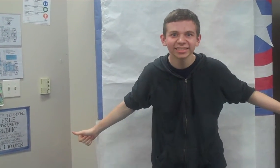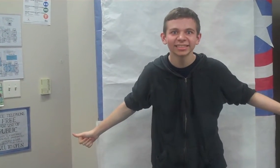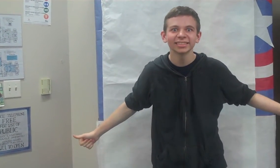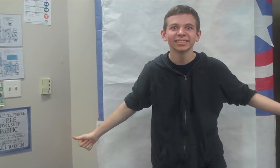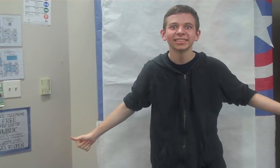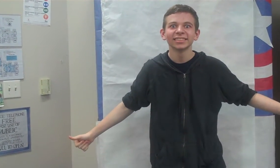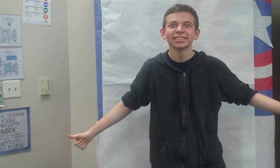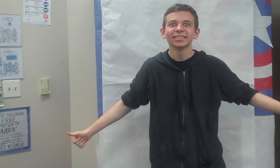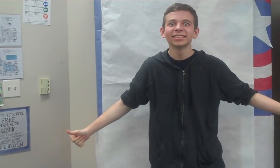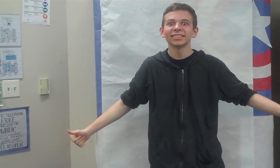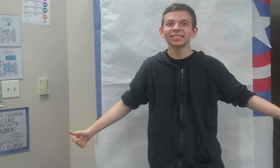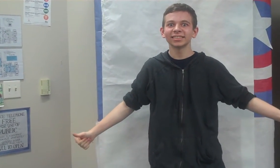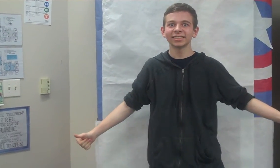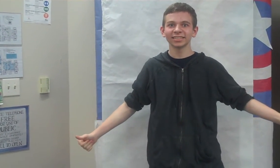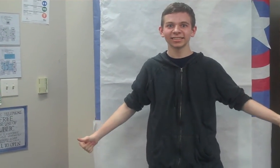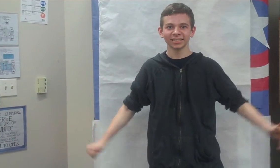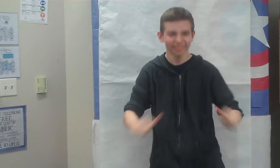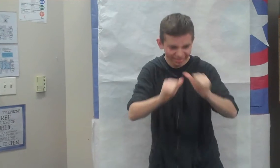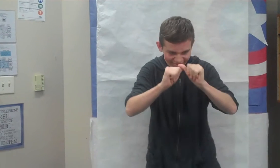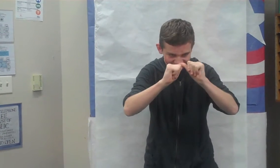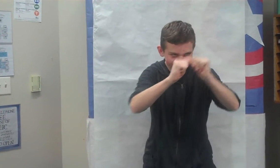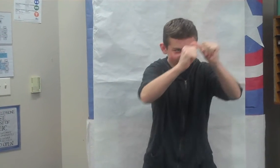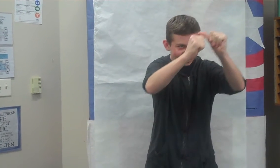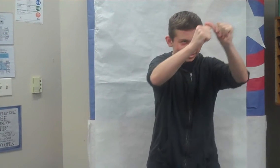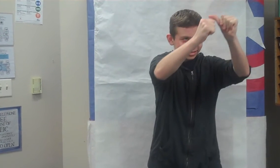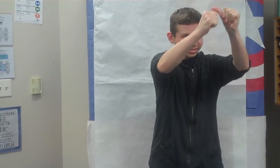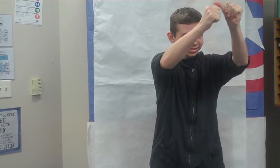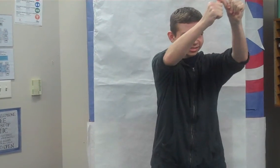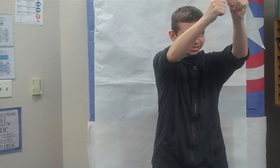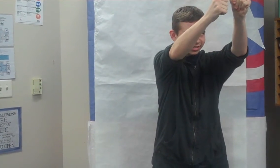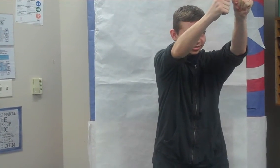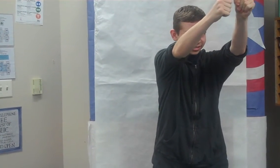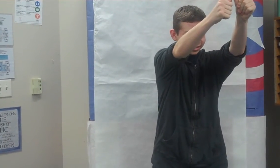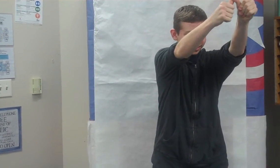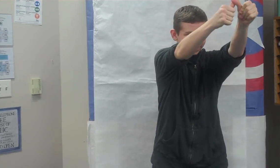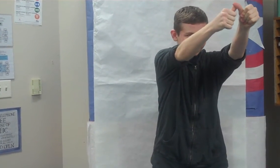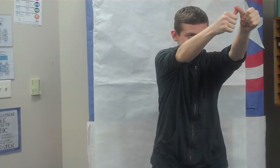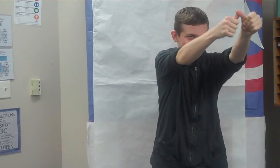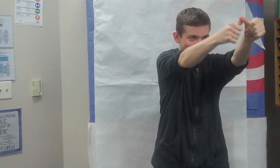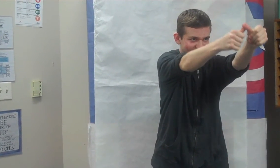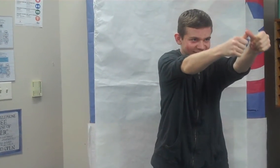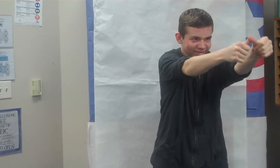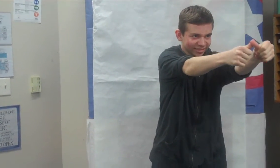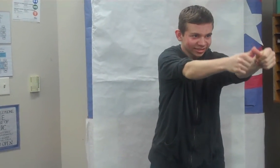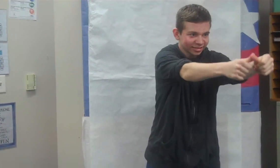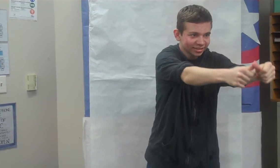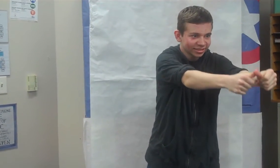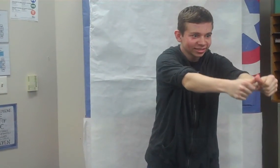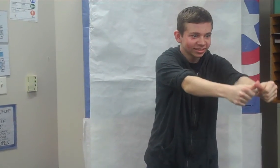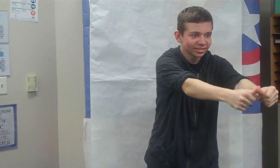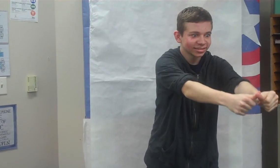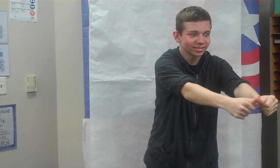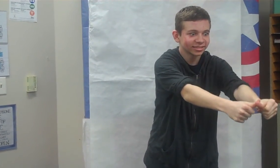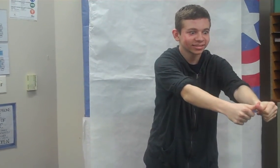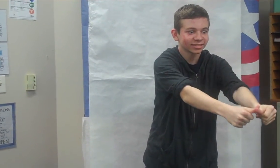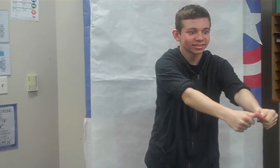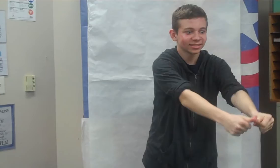You may pretend And he'll flourish alone After you are dying